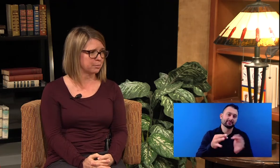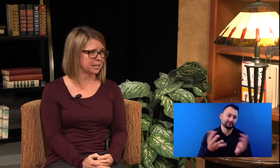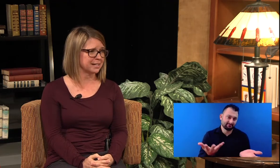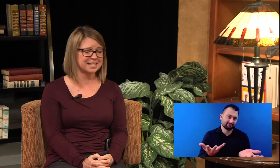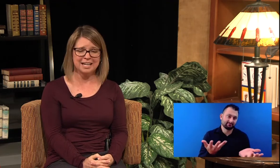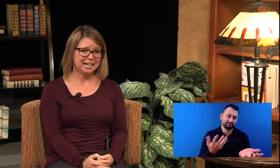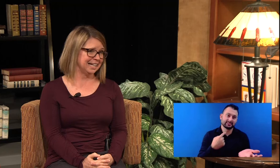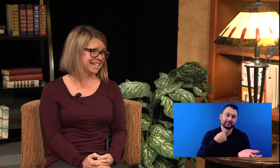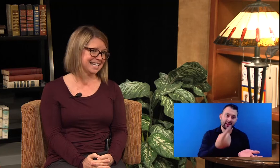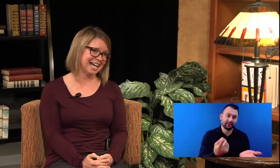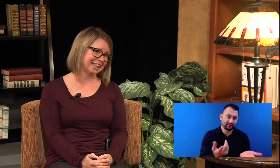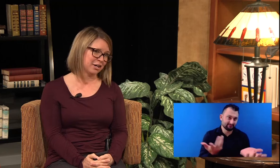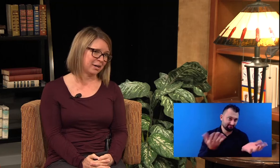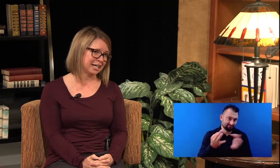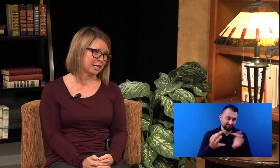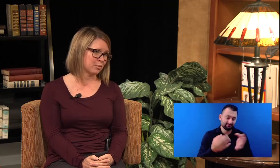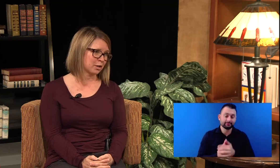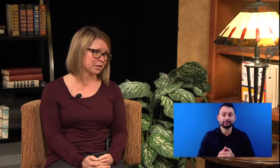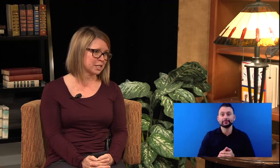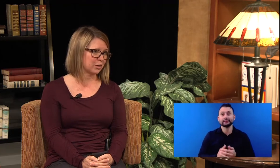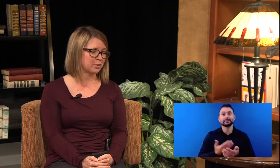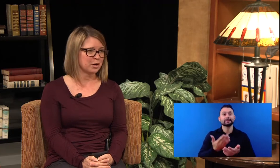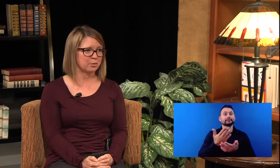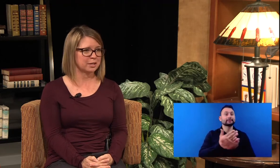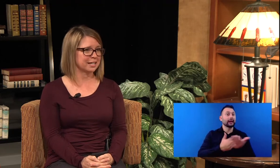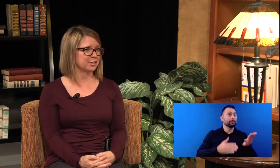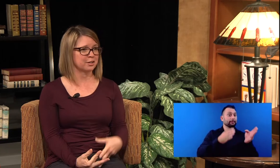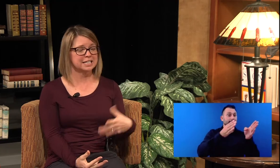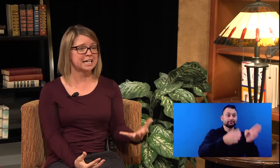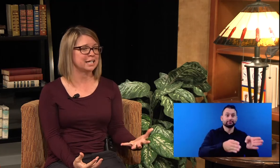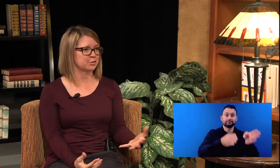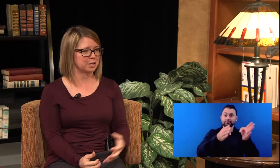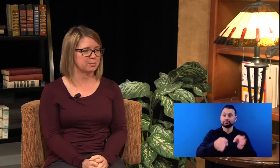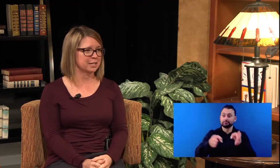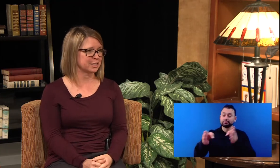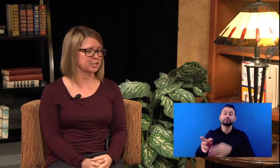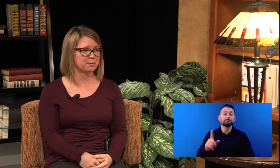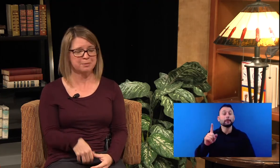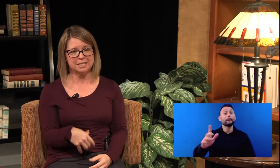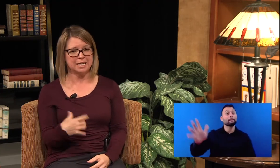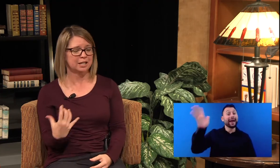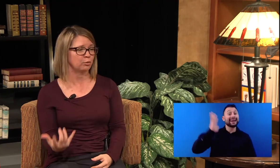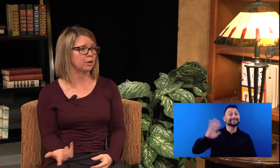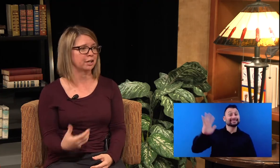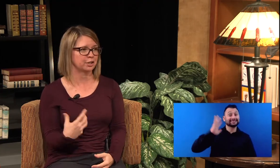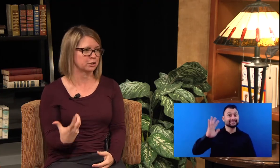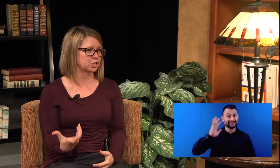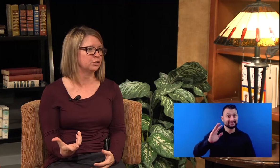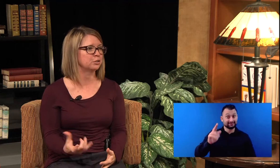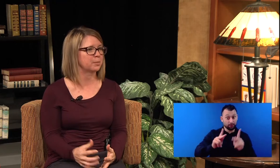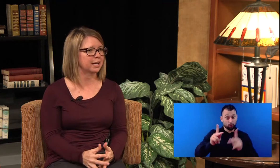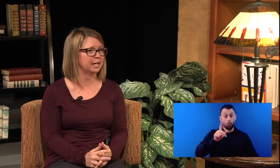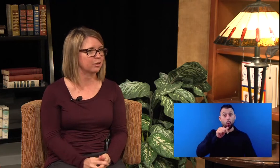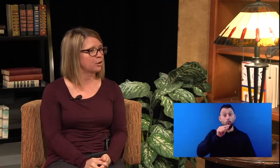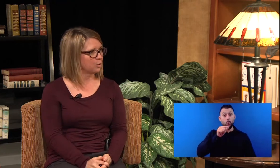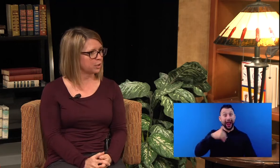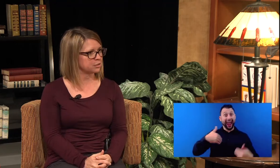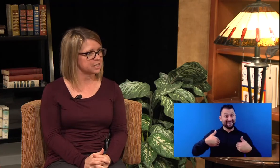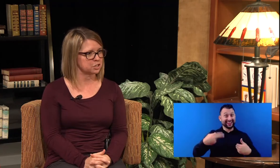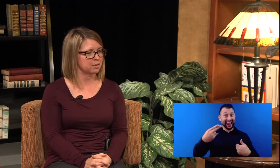pills. It is not that way anymore. So we're not, you're not taking 20 pills. You might be taking one or two depending on what your situation